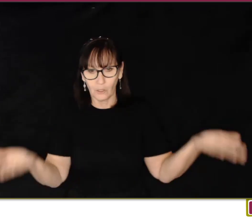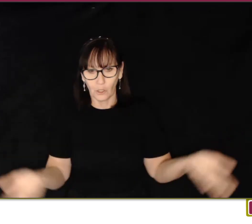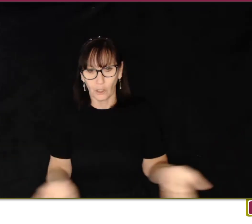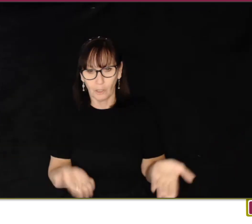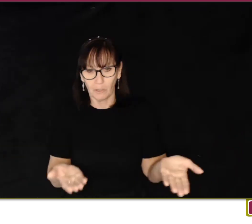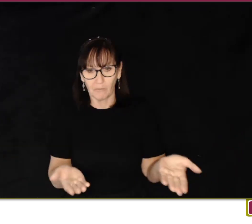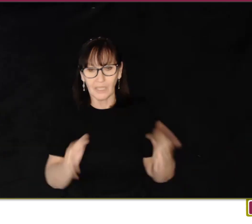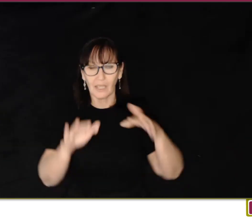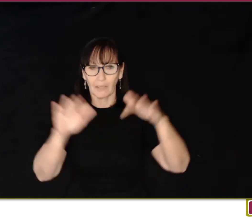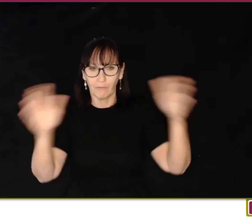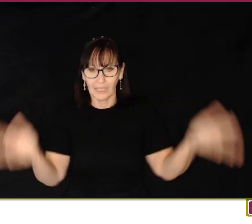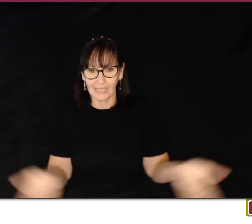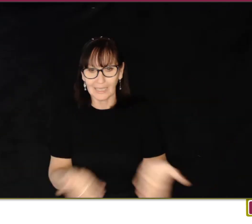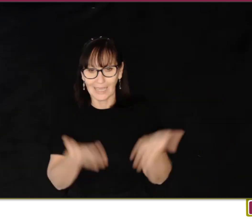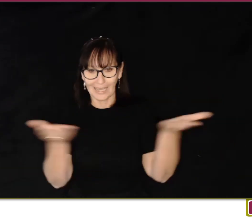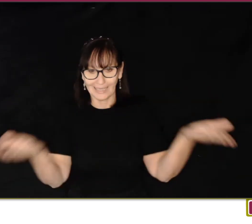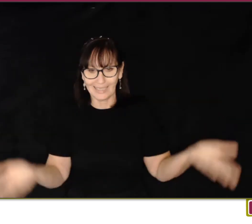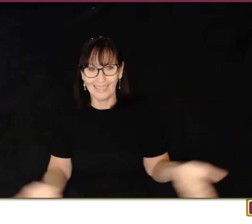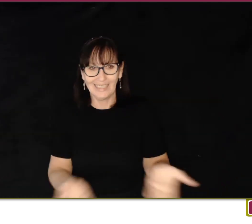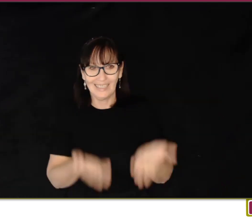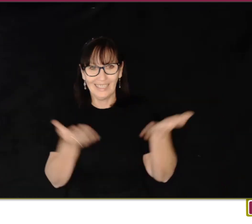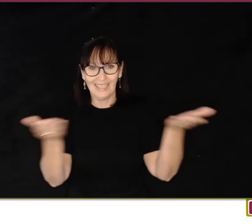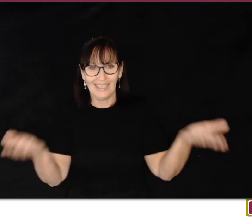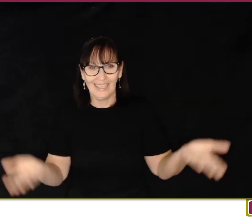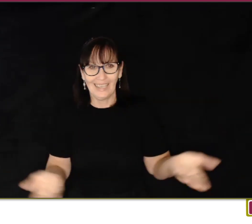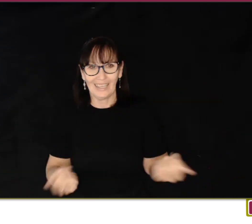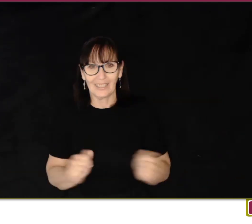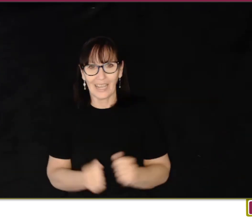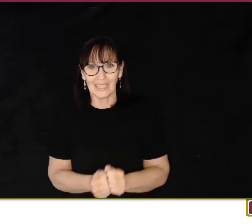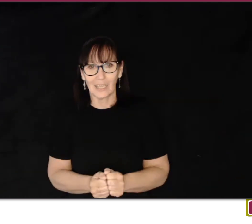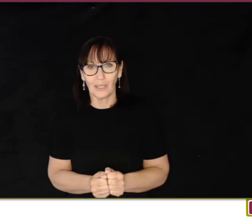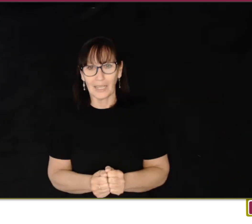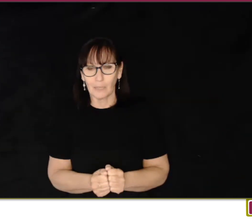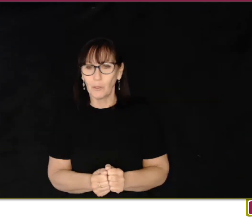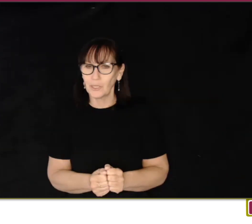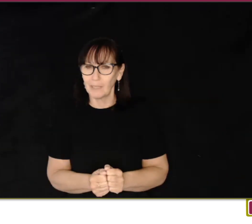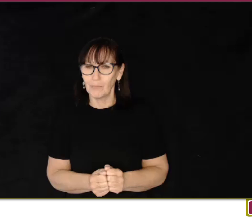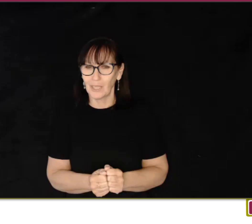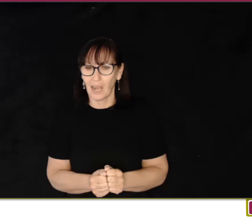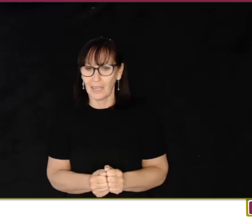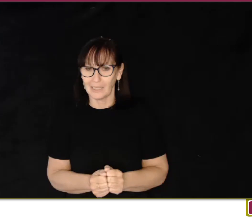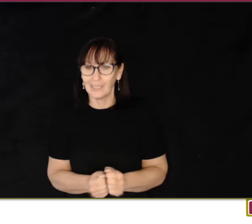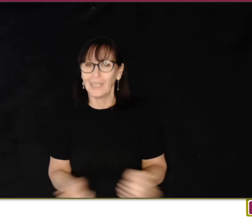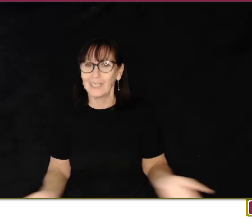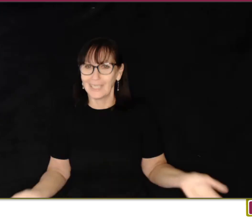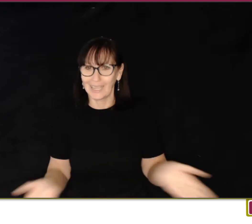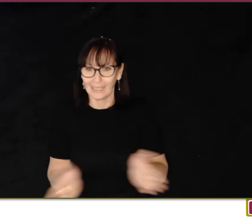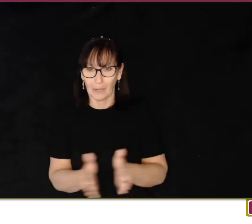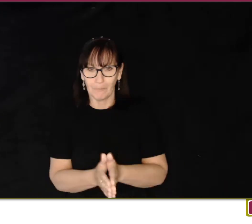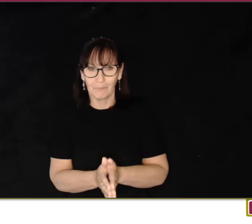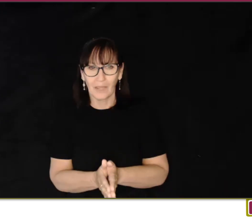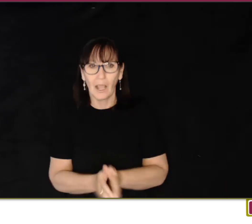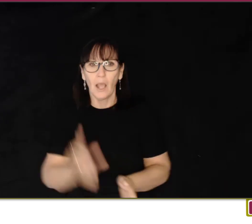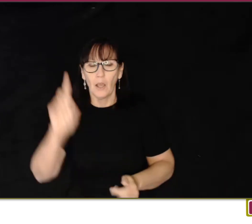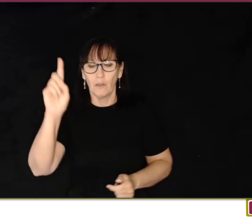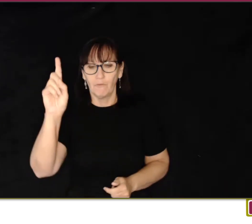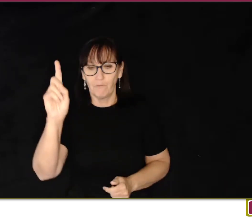in circular movements like flicking sand. Okay. So let's put some signs together.